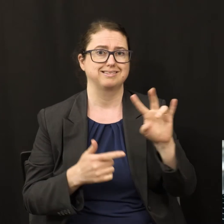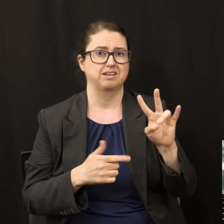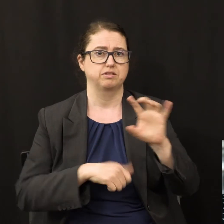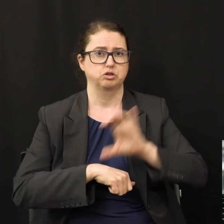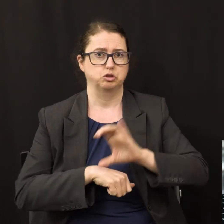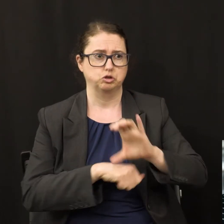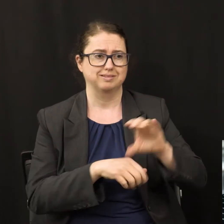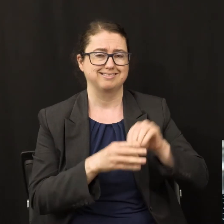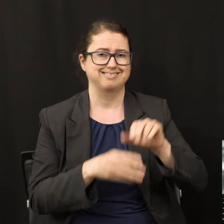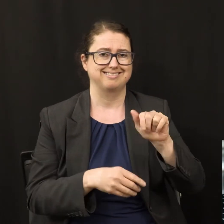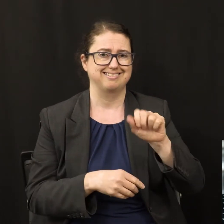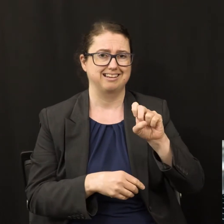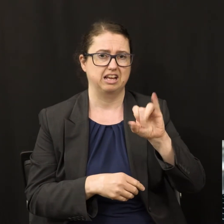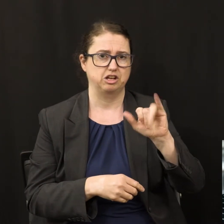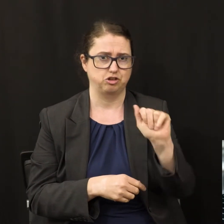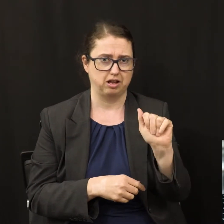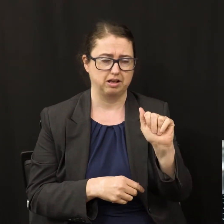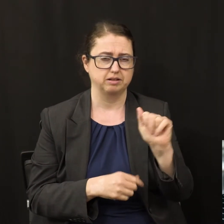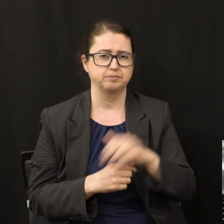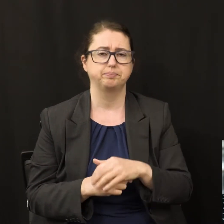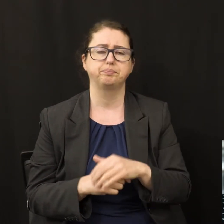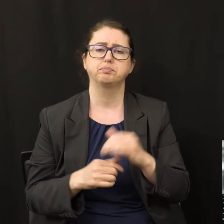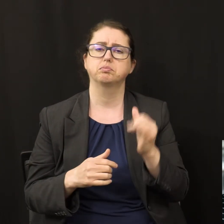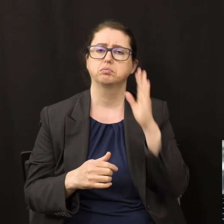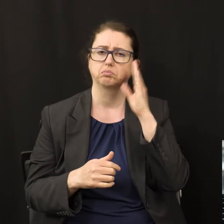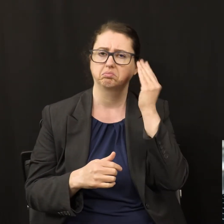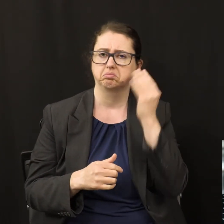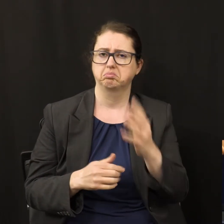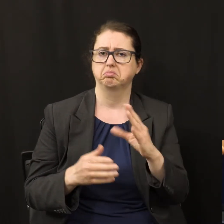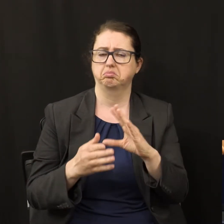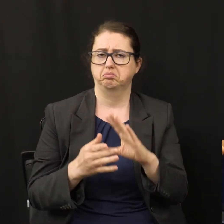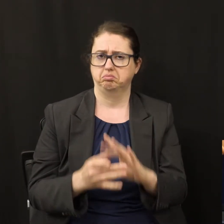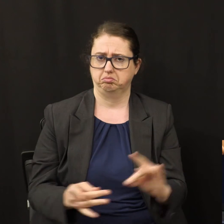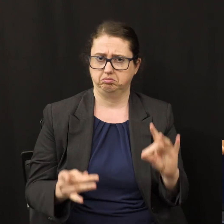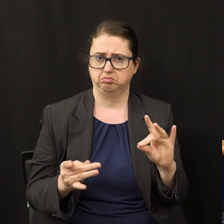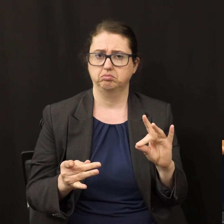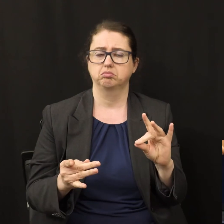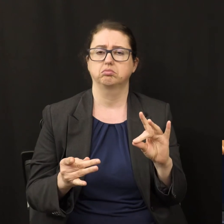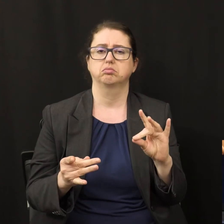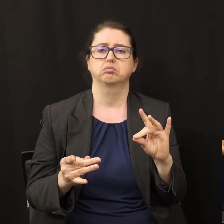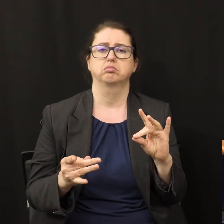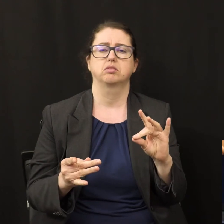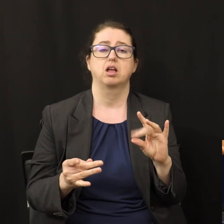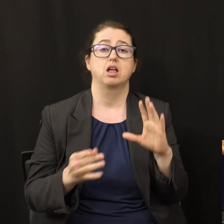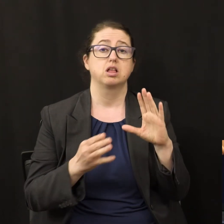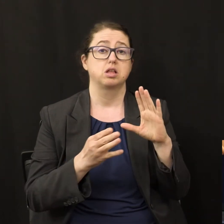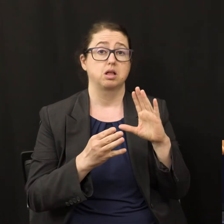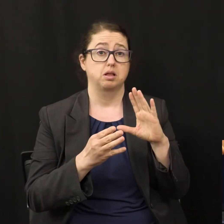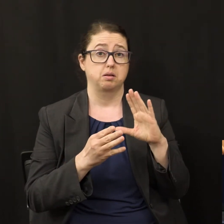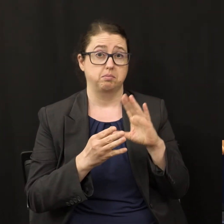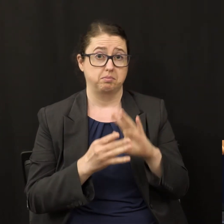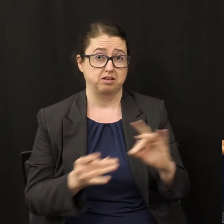Asia. Now let me mention the chain of command. The message originates with God the Father.